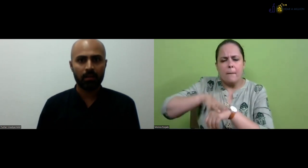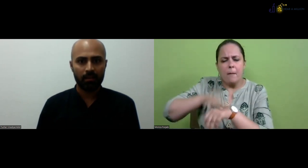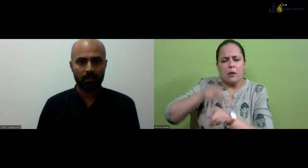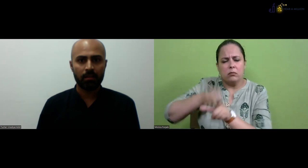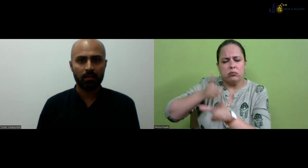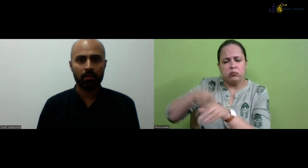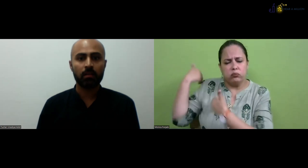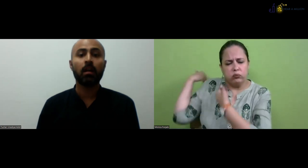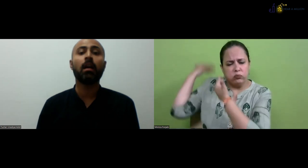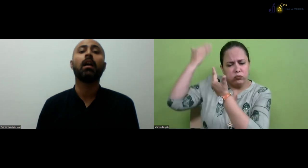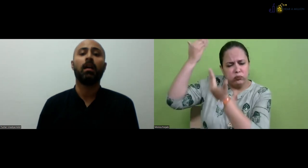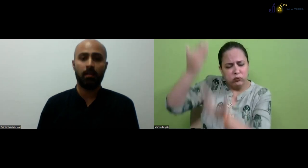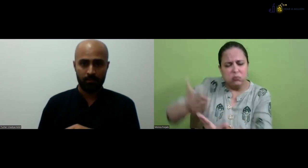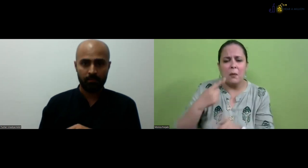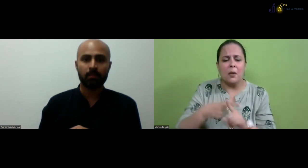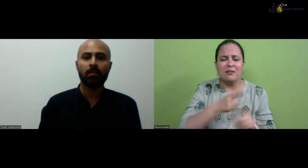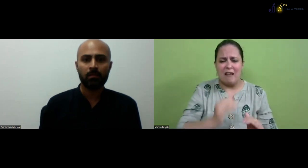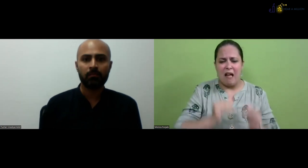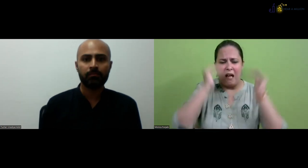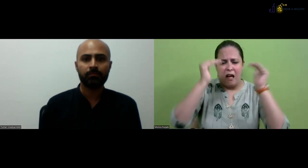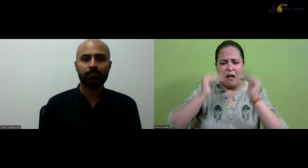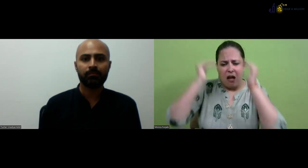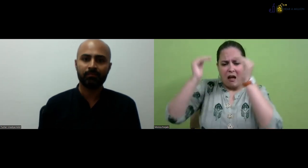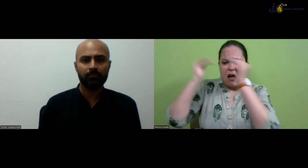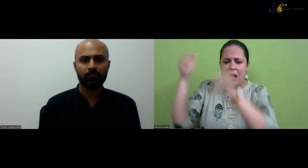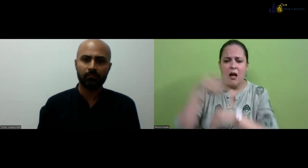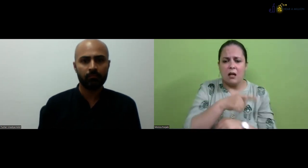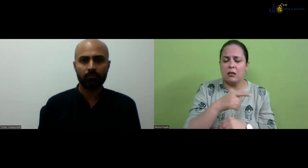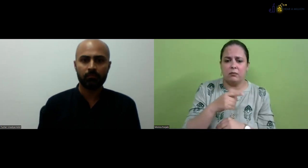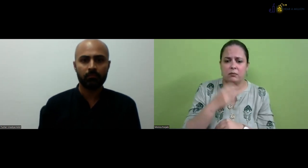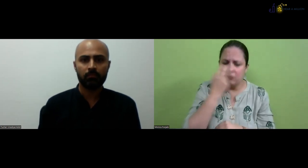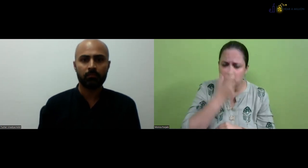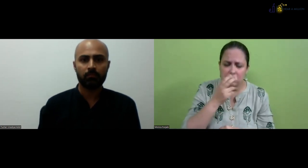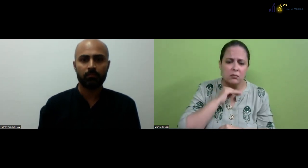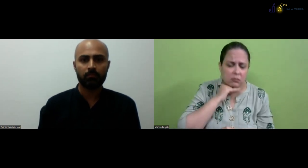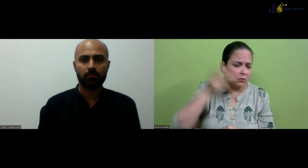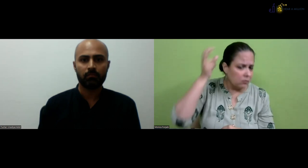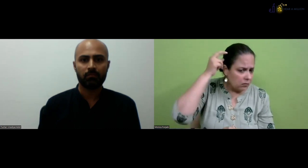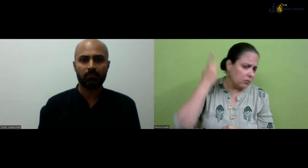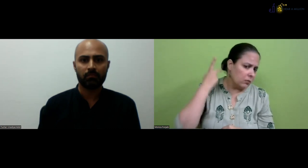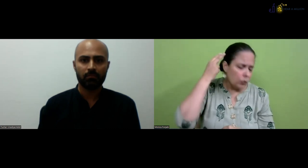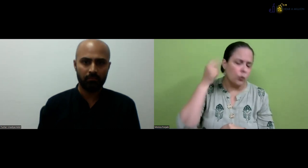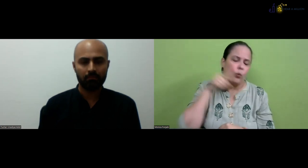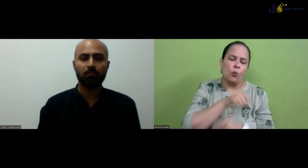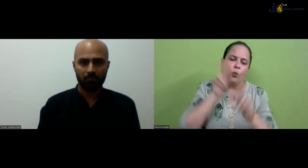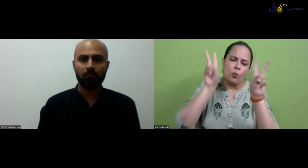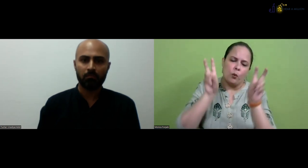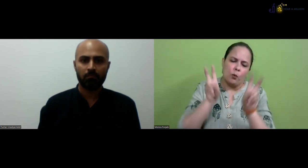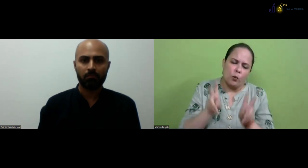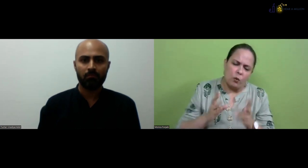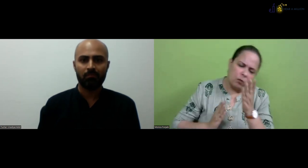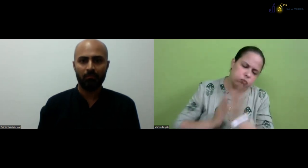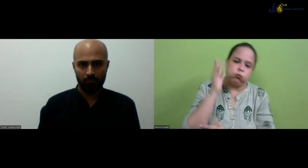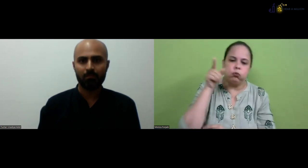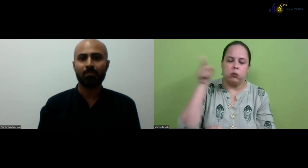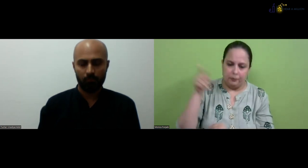community too. And some people who are the audiologian speech therapist. So they were being in the committee from